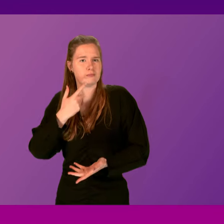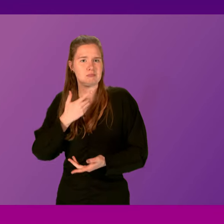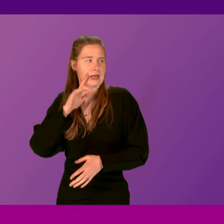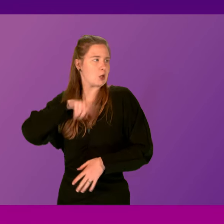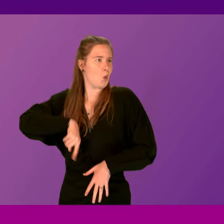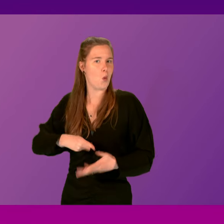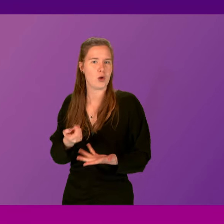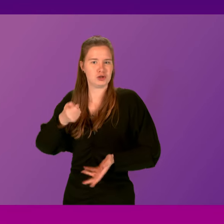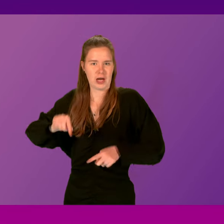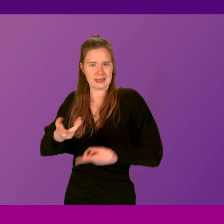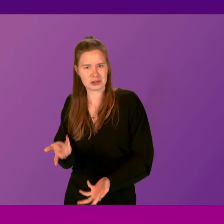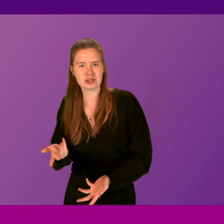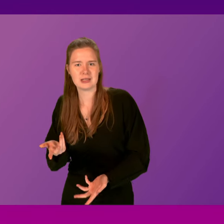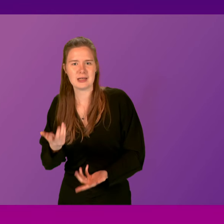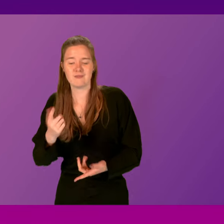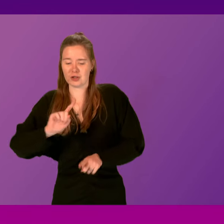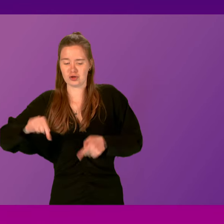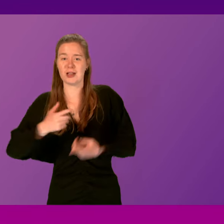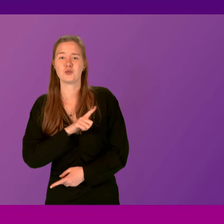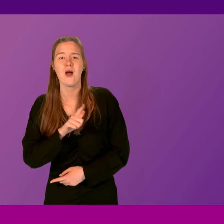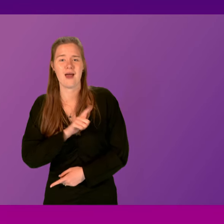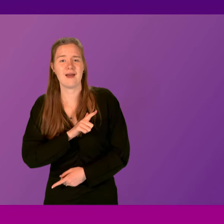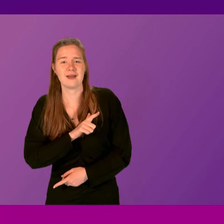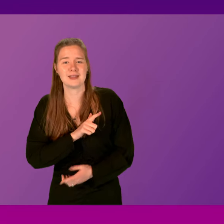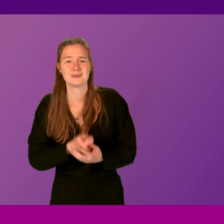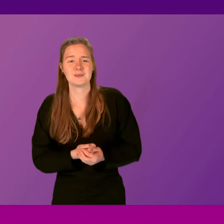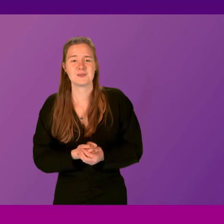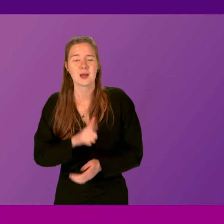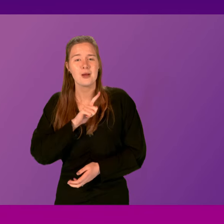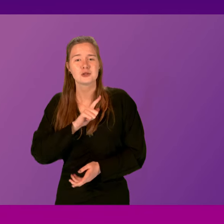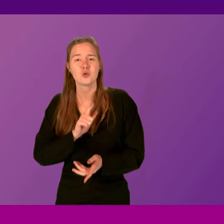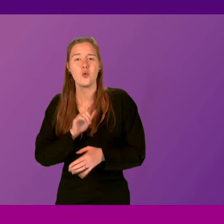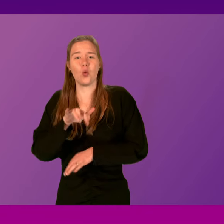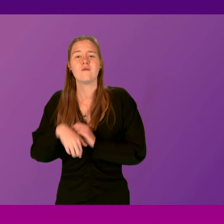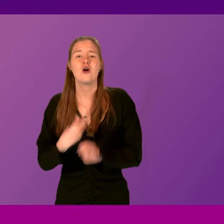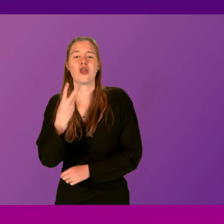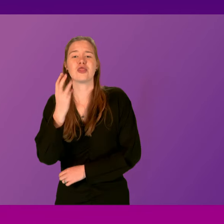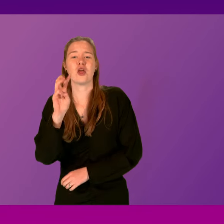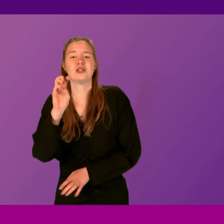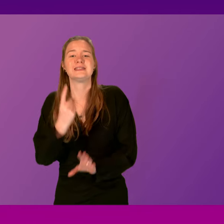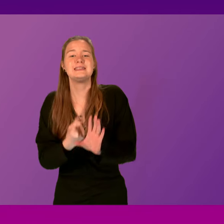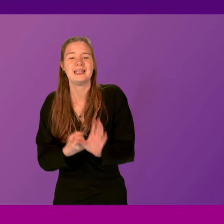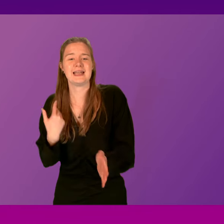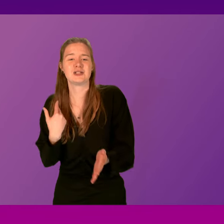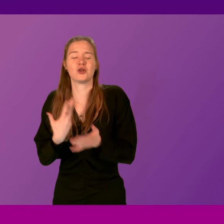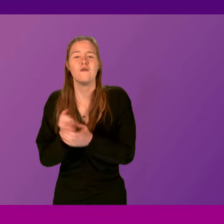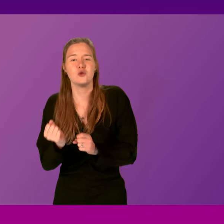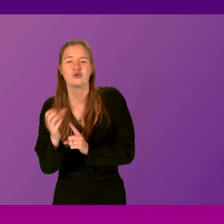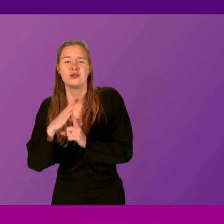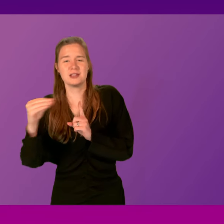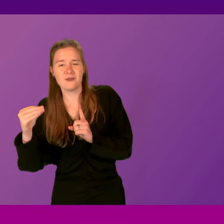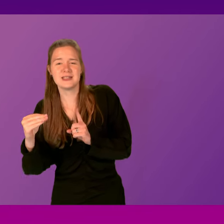otherwise. Let's look at why there's challenges. There's challenges because we've had over 13 years of conservative